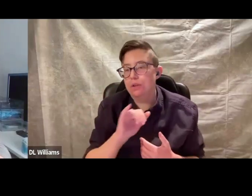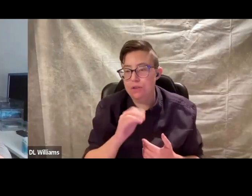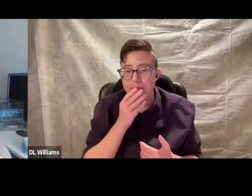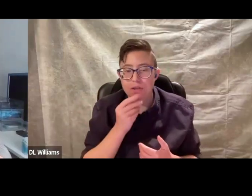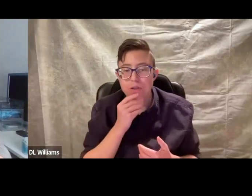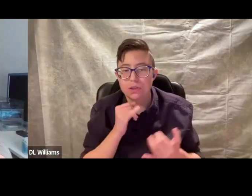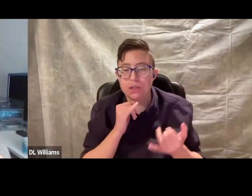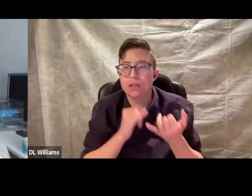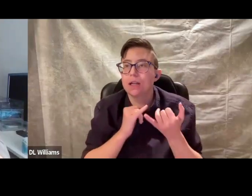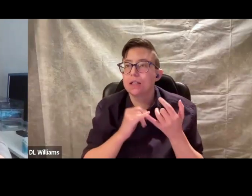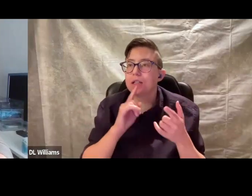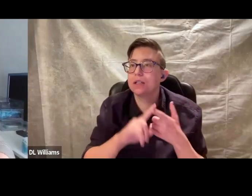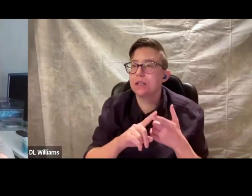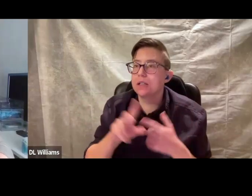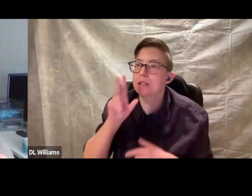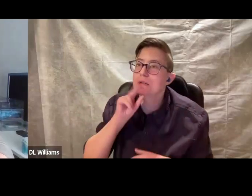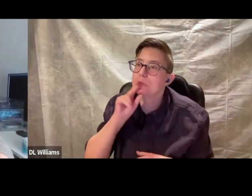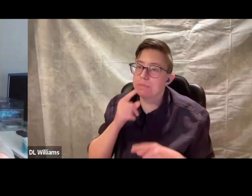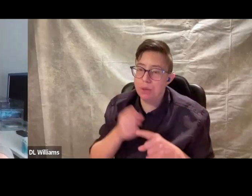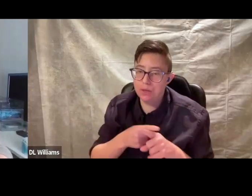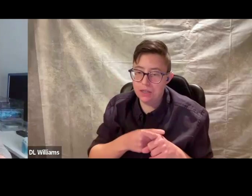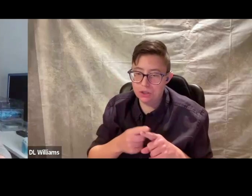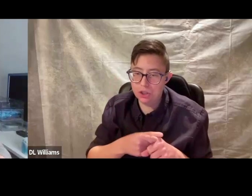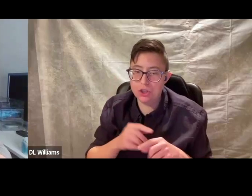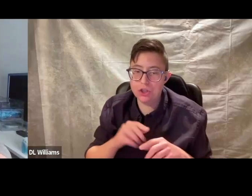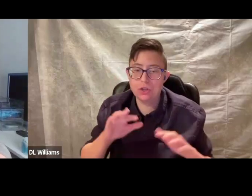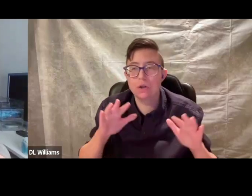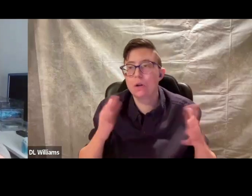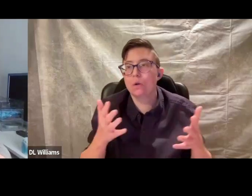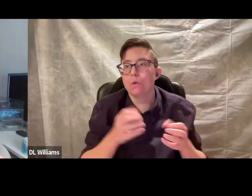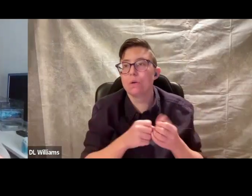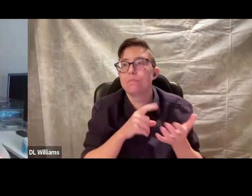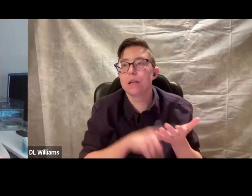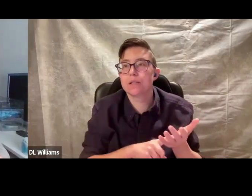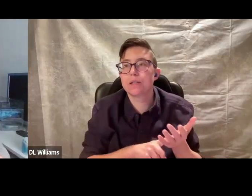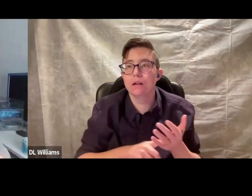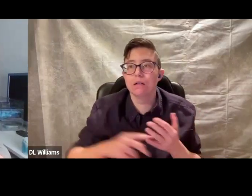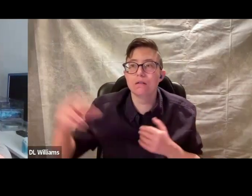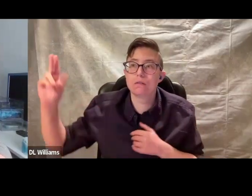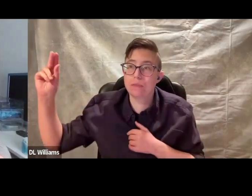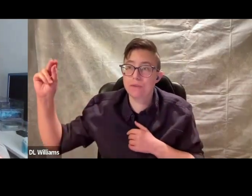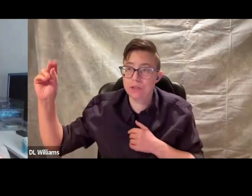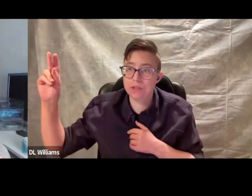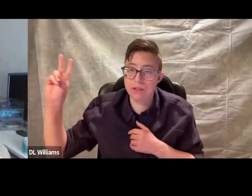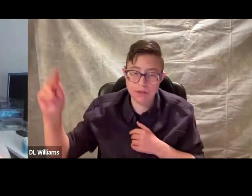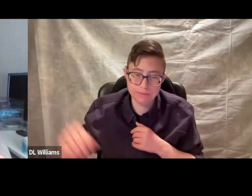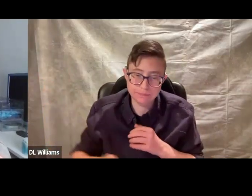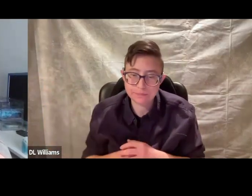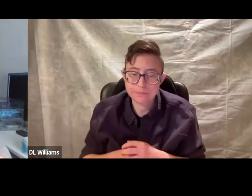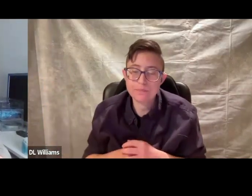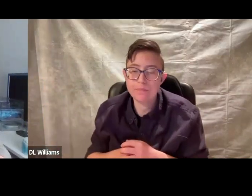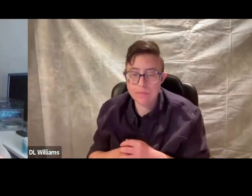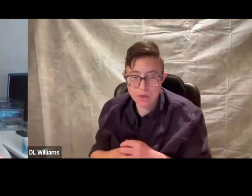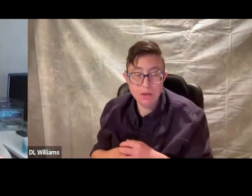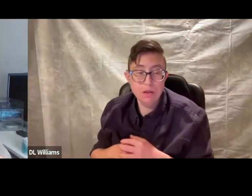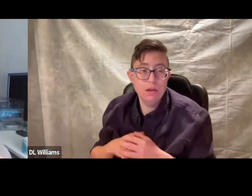whether it's by using SLC with spoken English or BSR with voiceover.